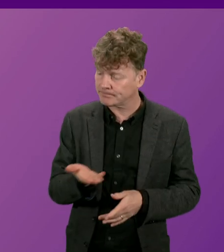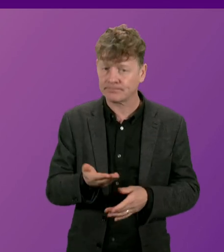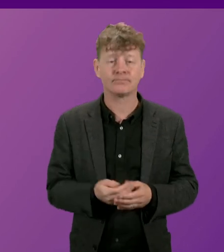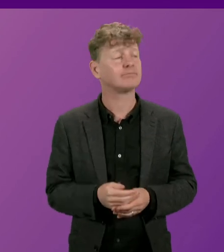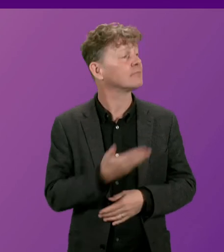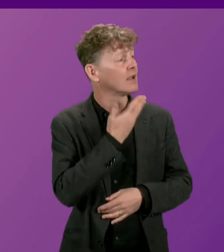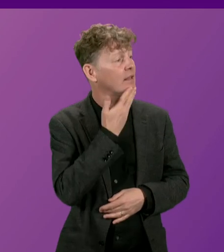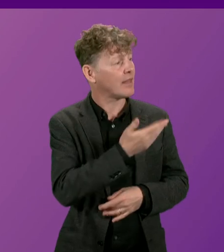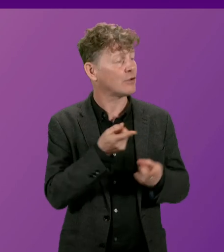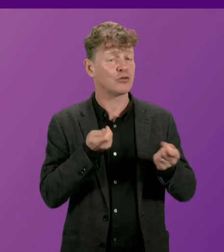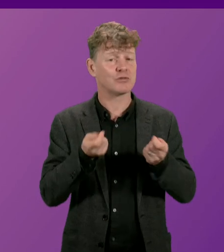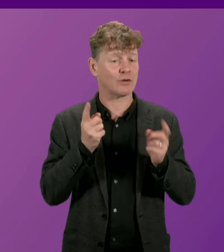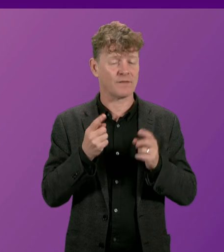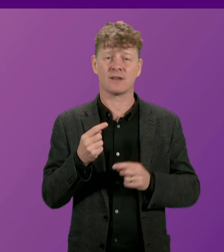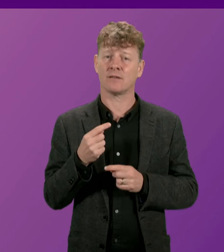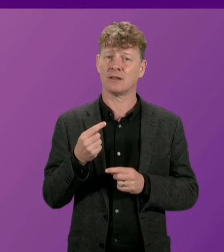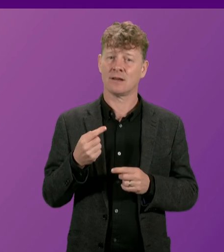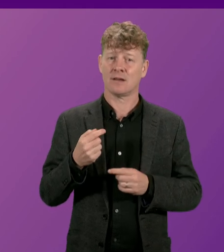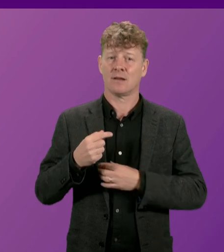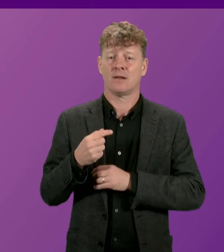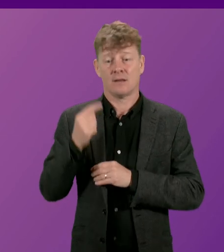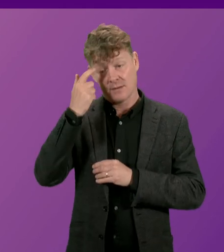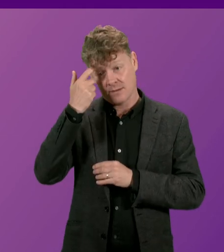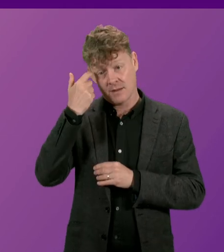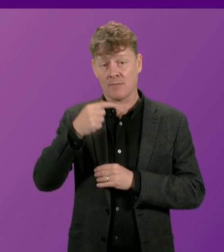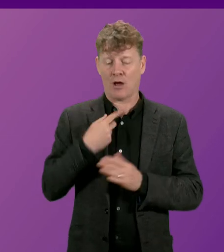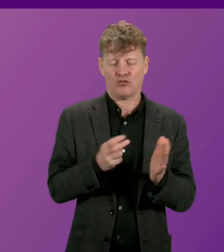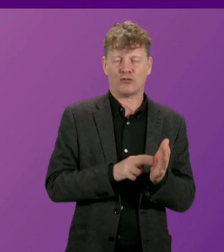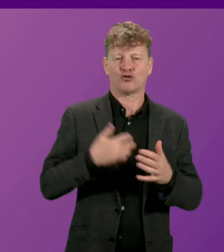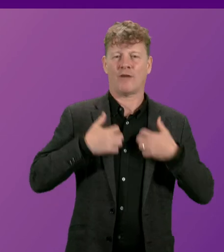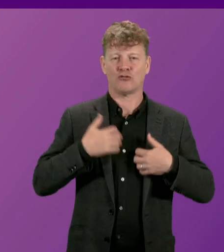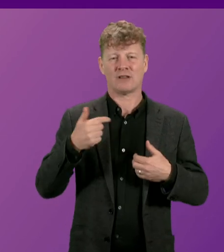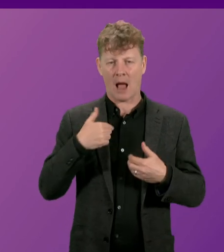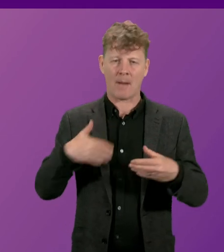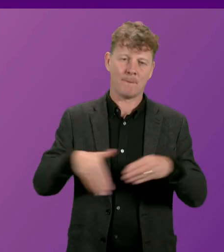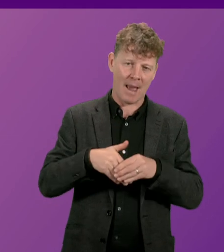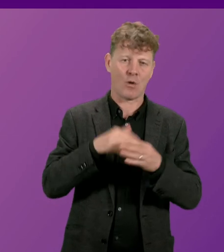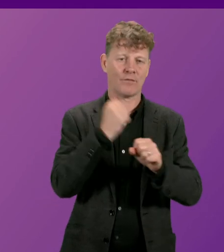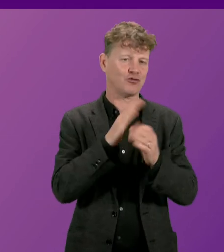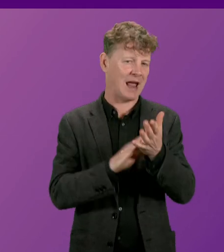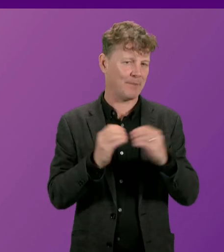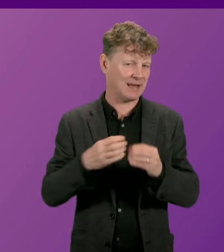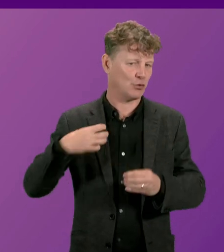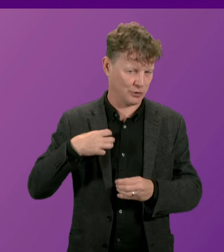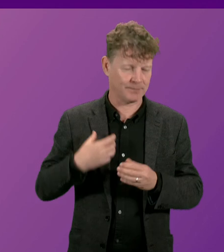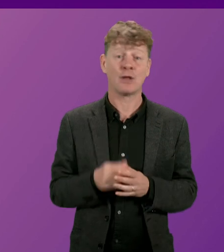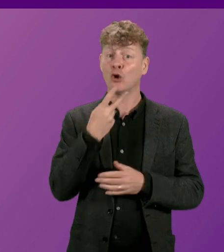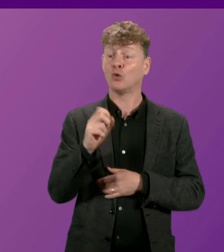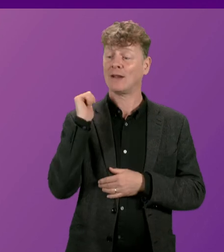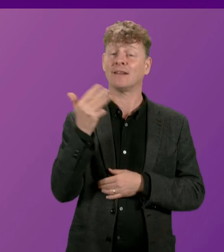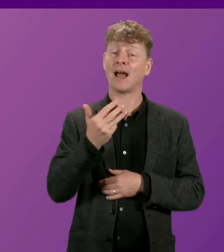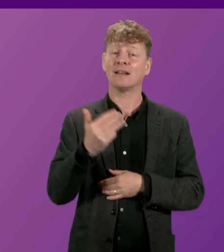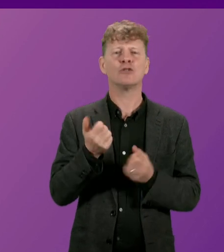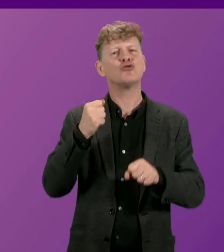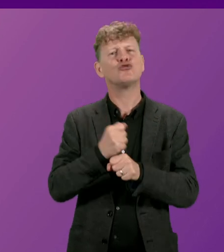Thank you. Can I draw the Chamber's attention to my register of interest as a member of the GMB Trade Union? In 2019, a job evaluation